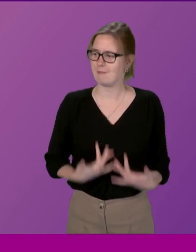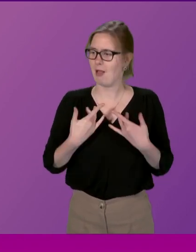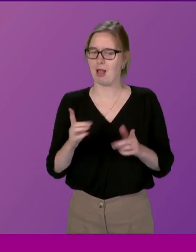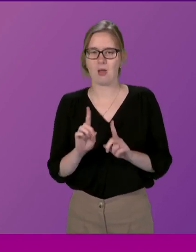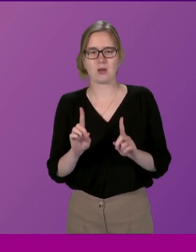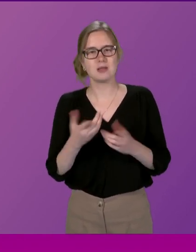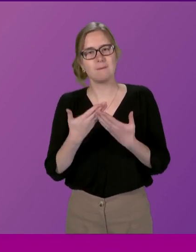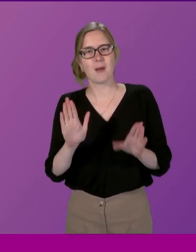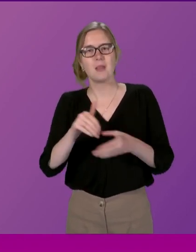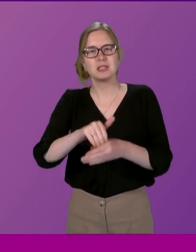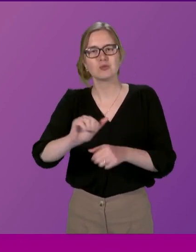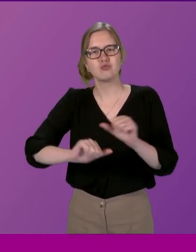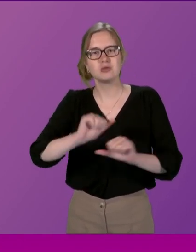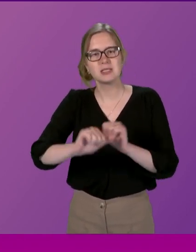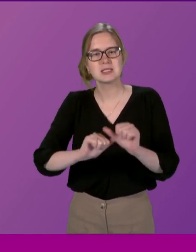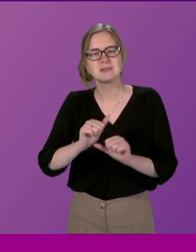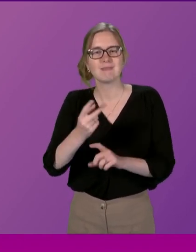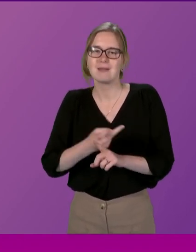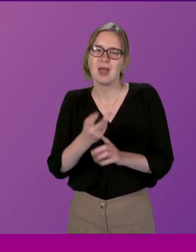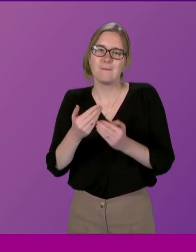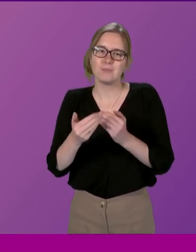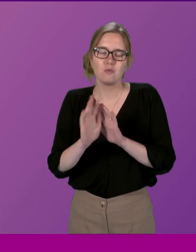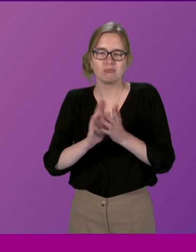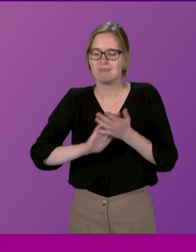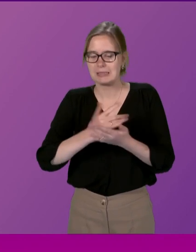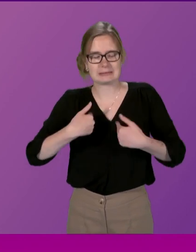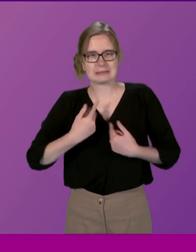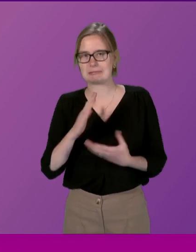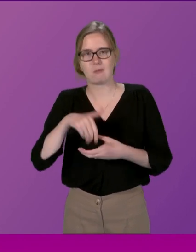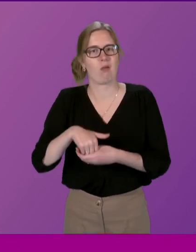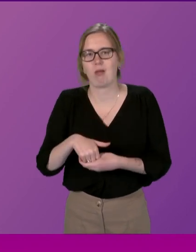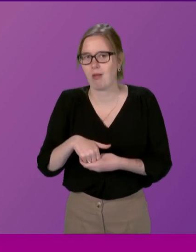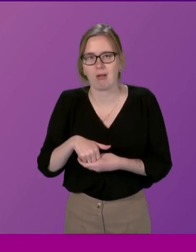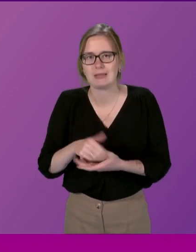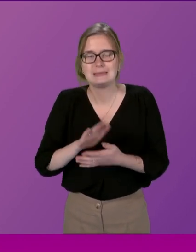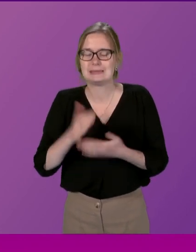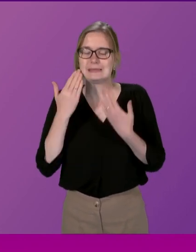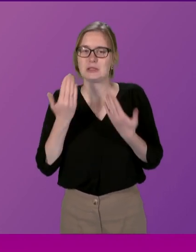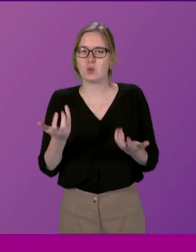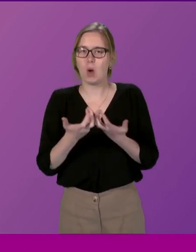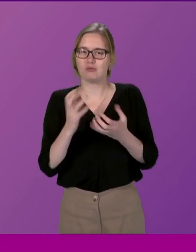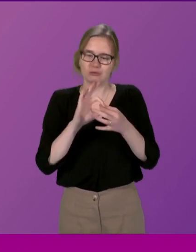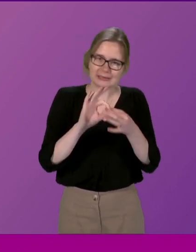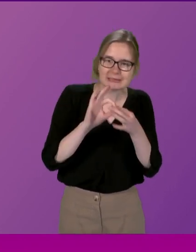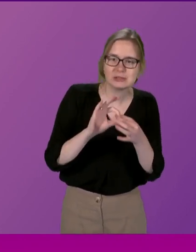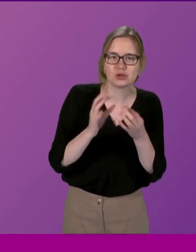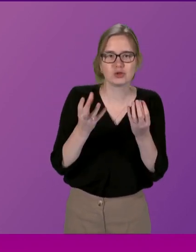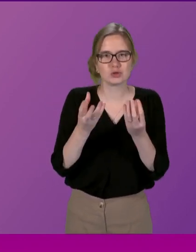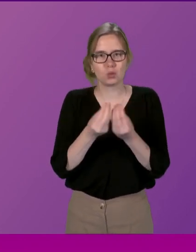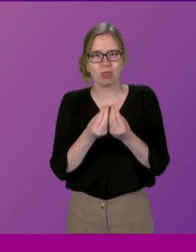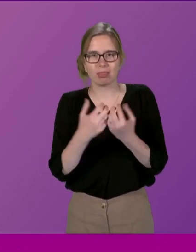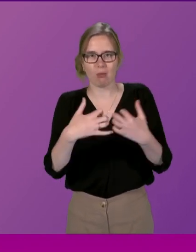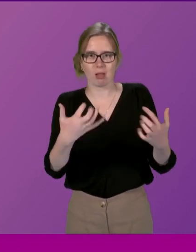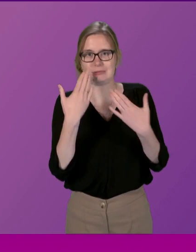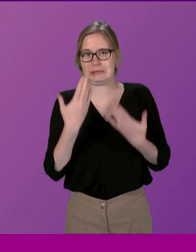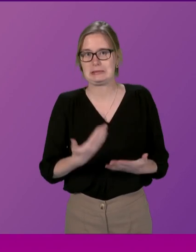public participation process was again not meant for them and did not know how to engage with it even